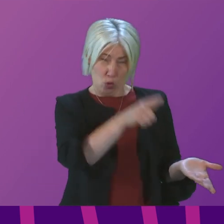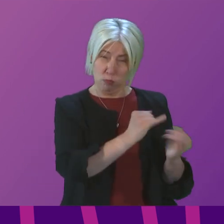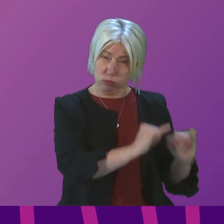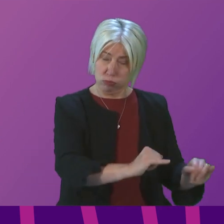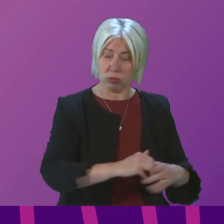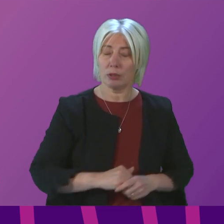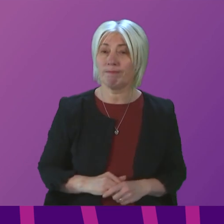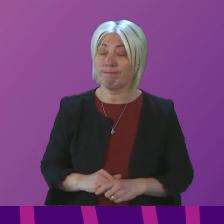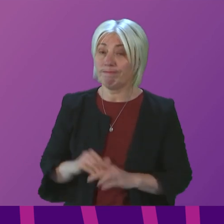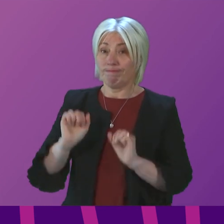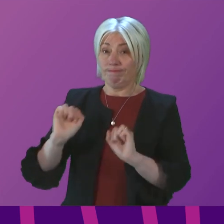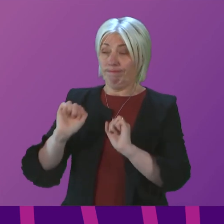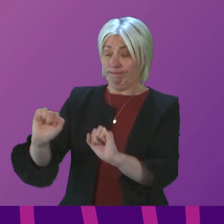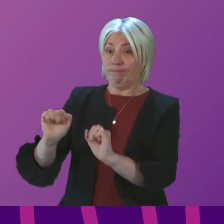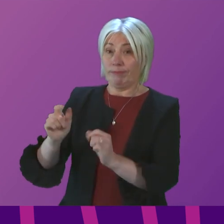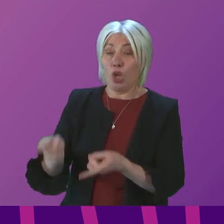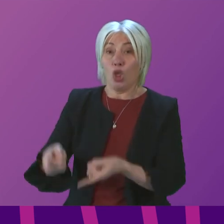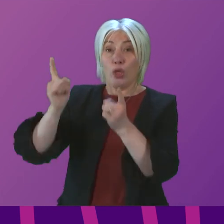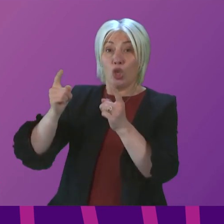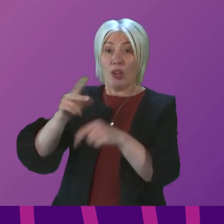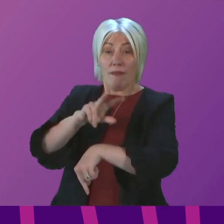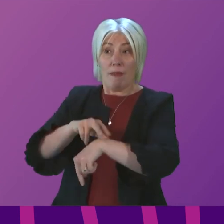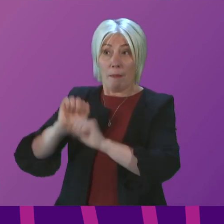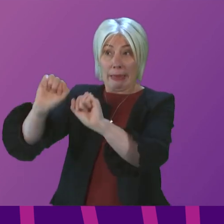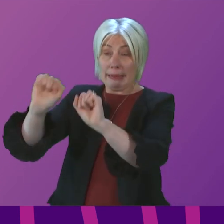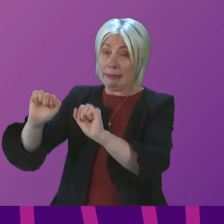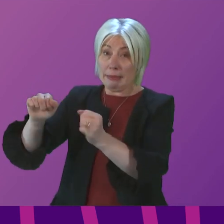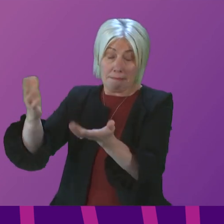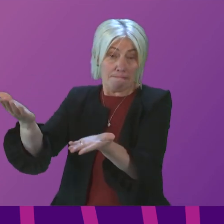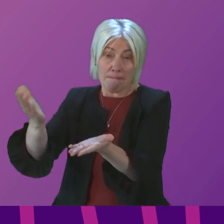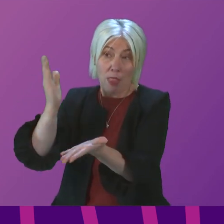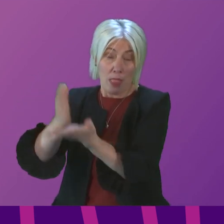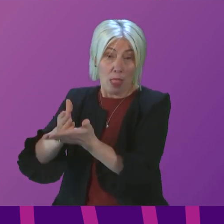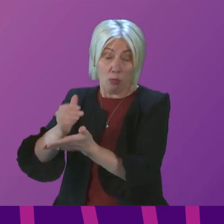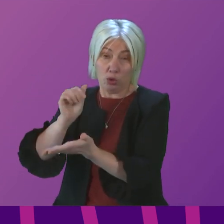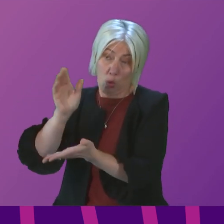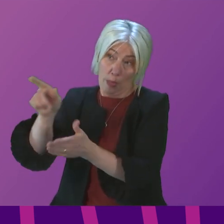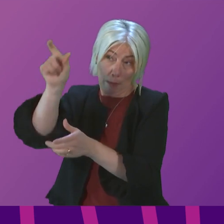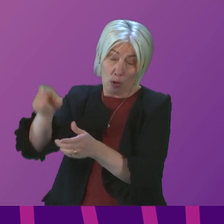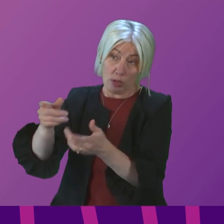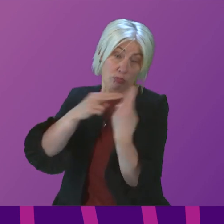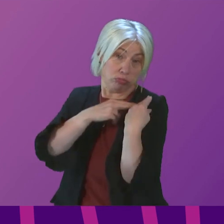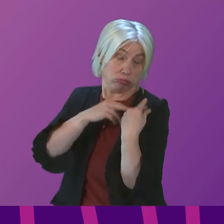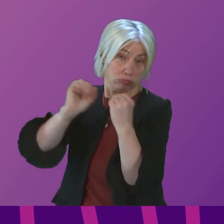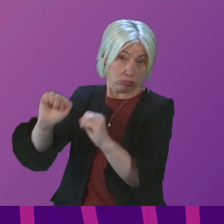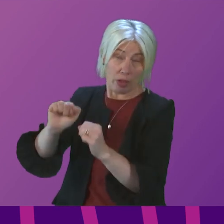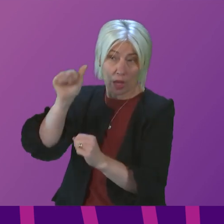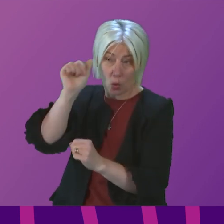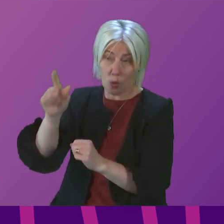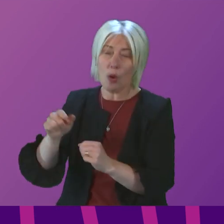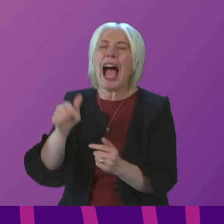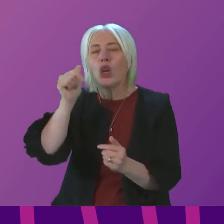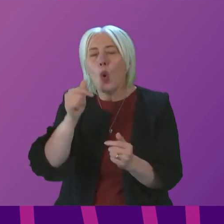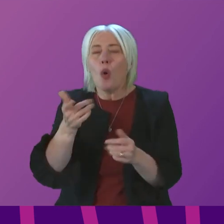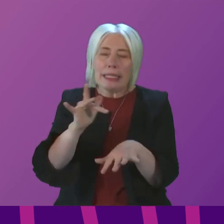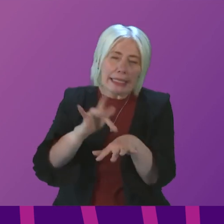Operational matters are for the Chief Constable and I sure the Chief Constable will pay attention to this exchange. I recognise these issues can